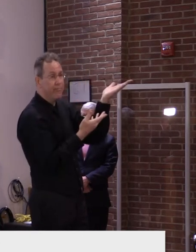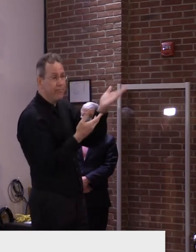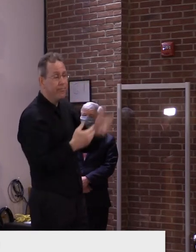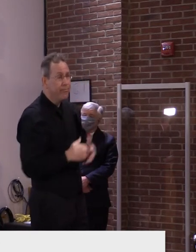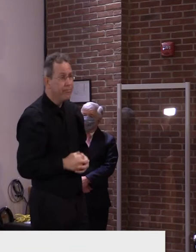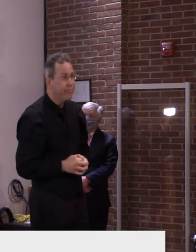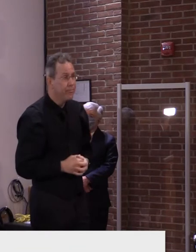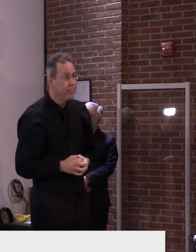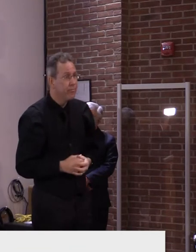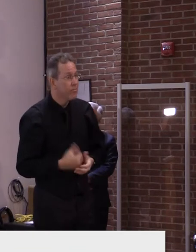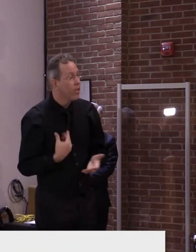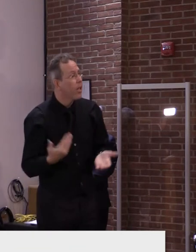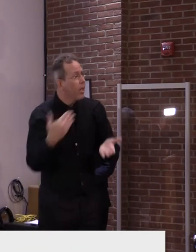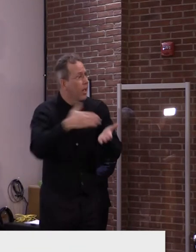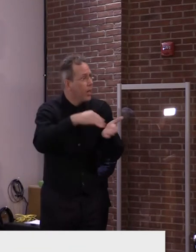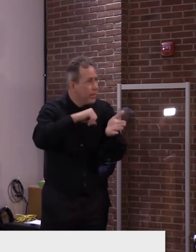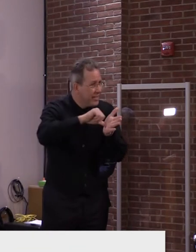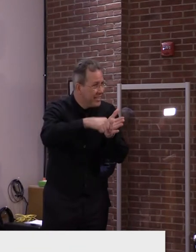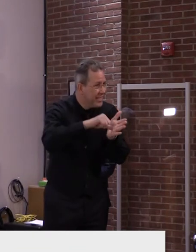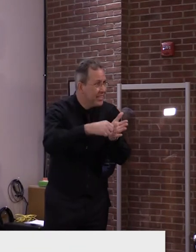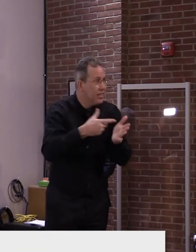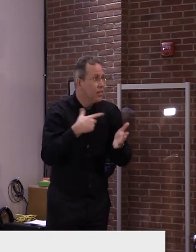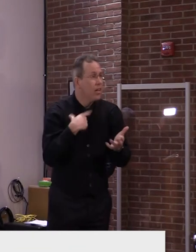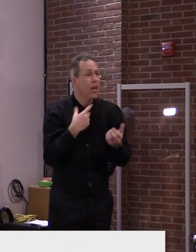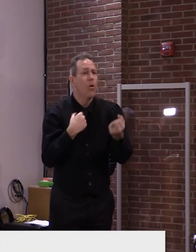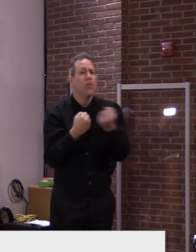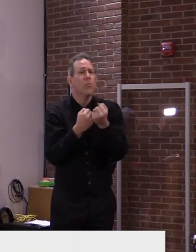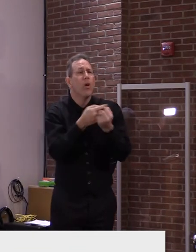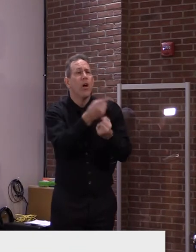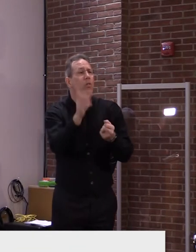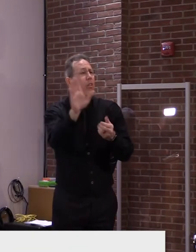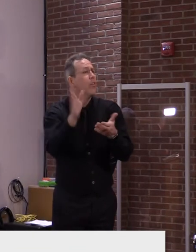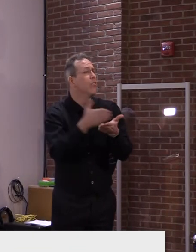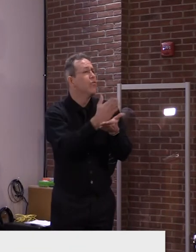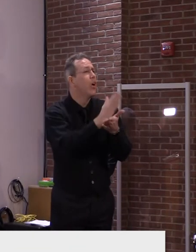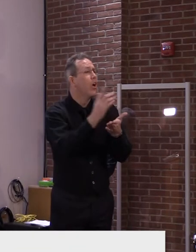again, I, but I support anyone's right to, uh, to at least challenge that.